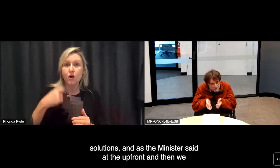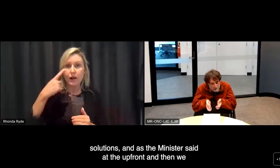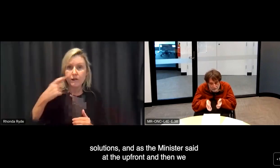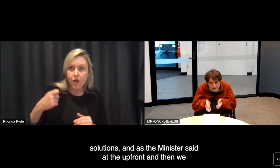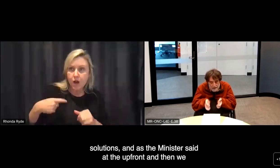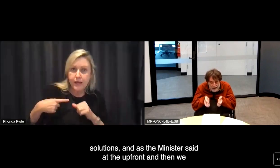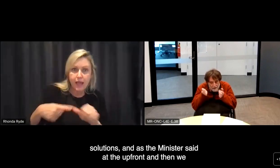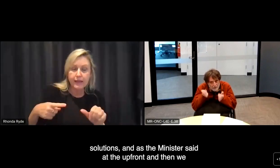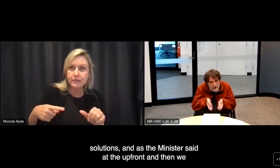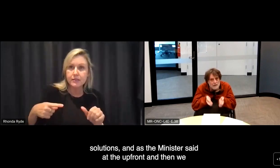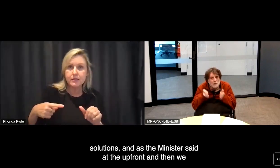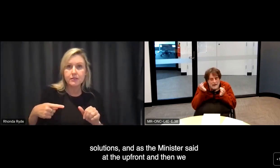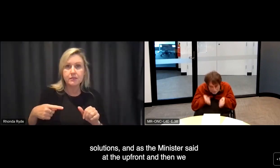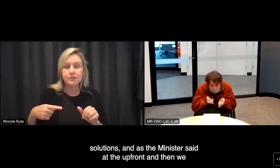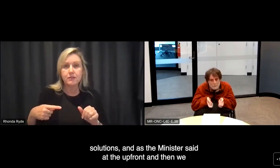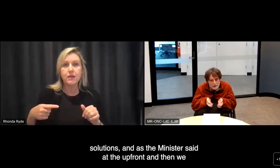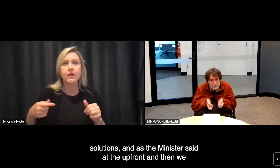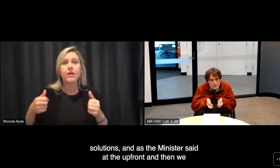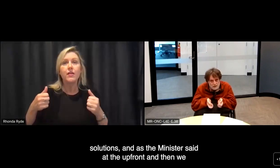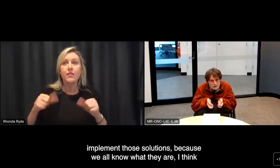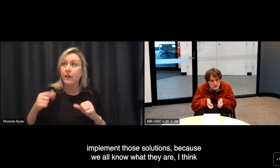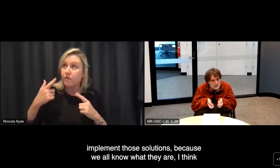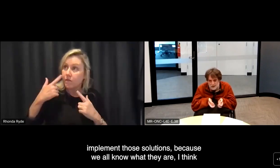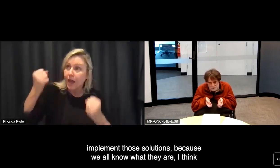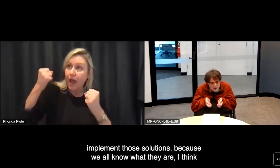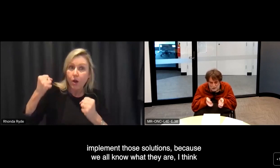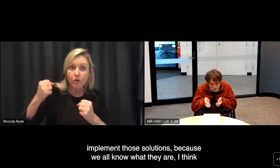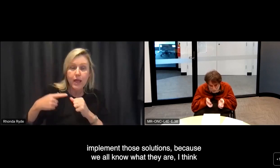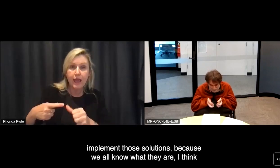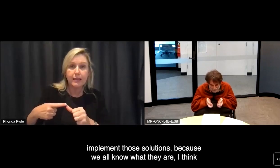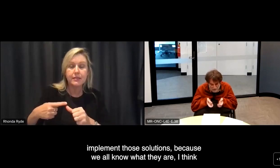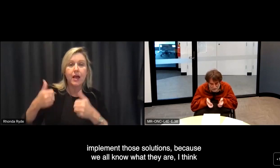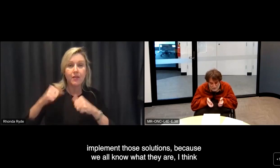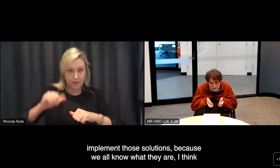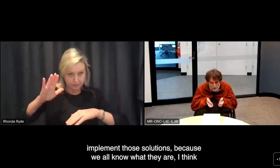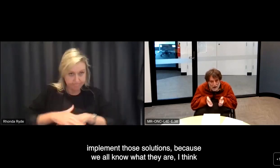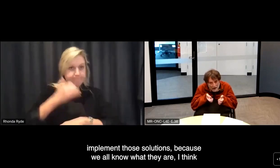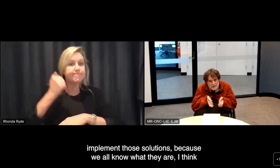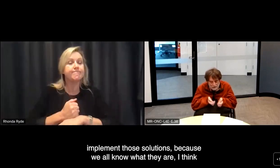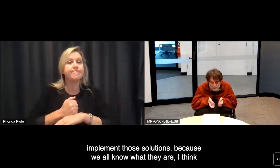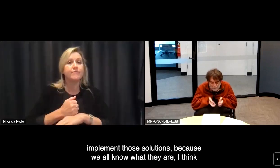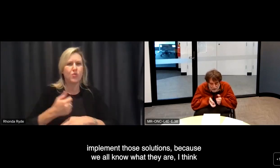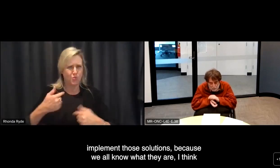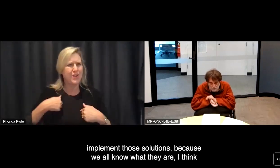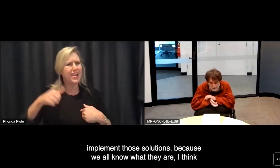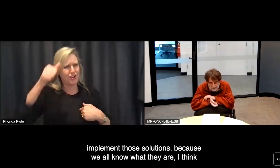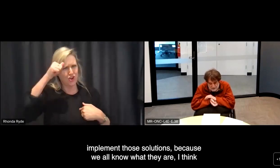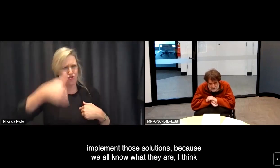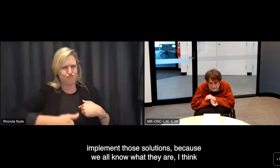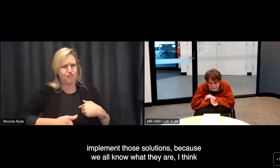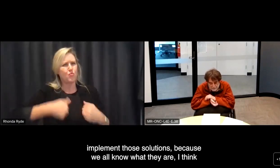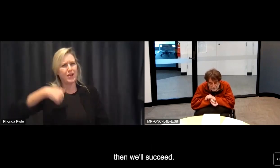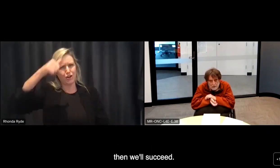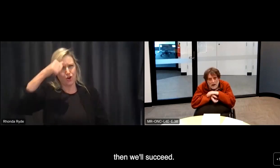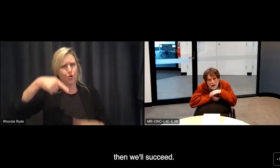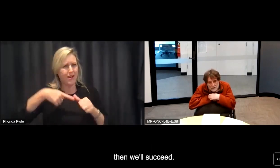the up front and then we implement those solutions because we all know what they are i think then we'll succeed